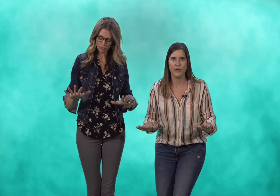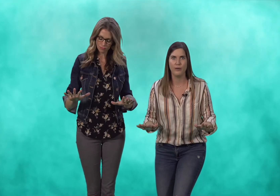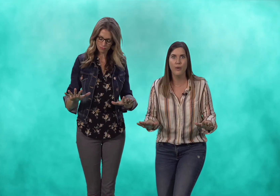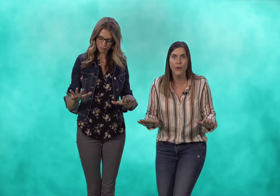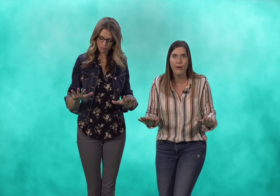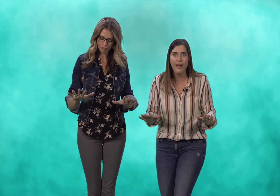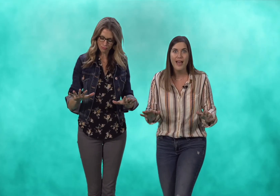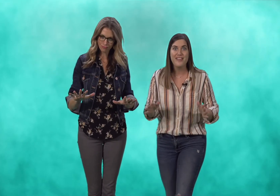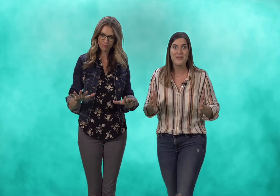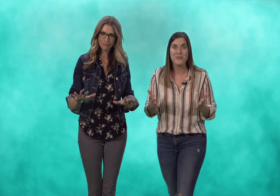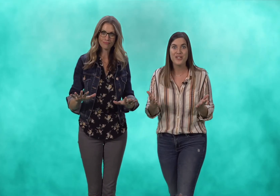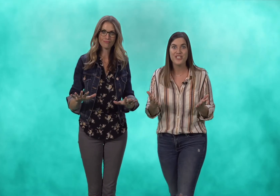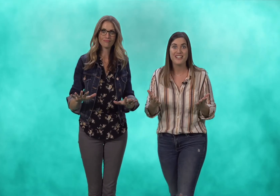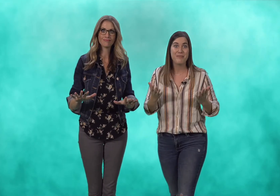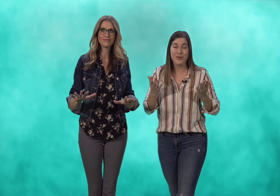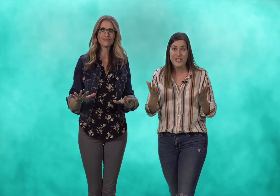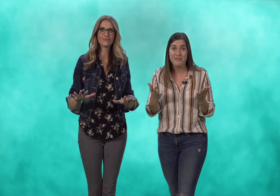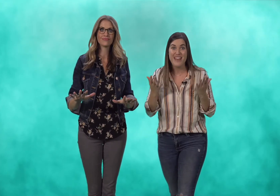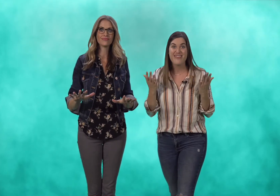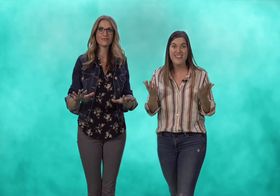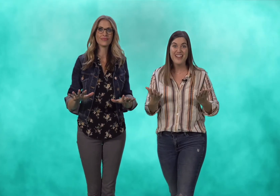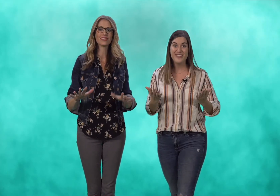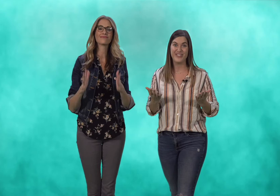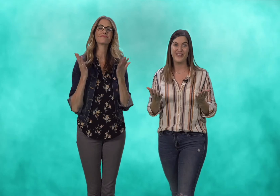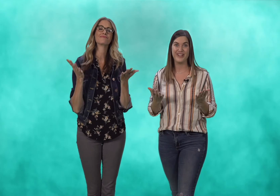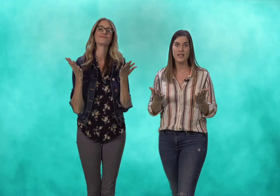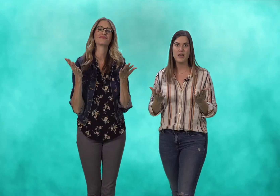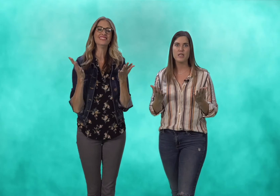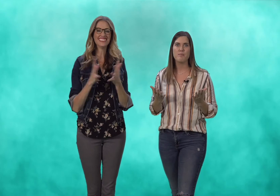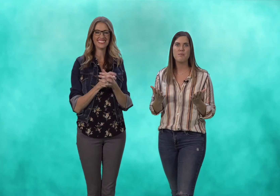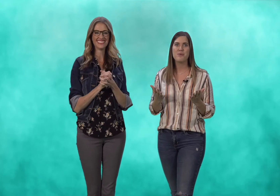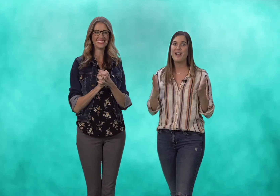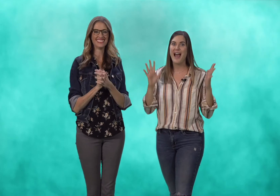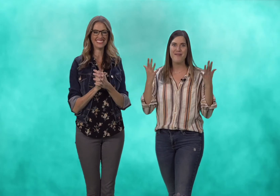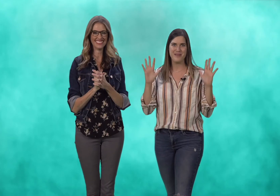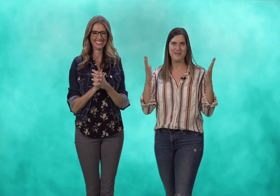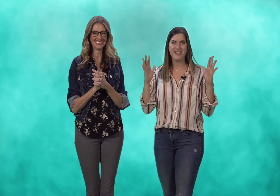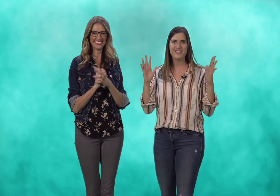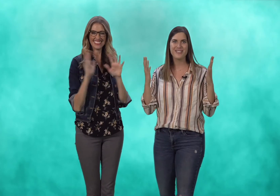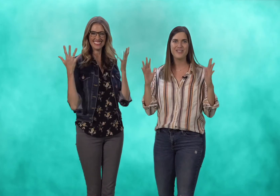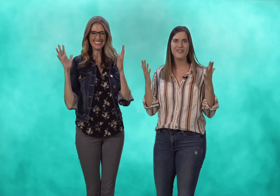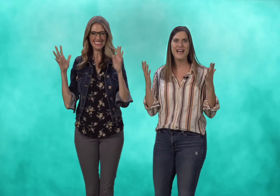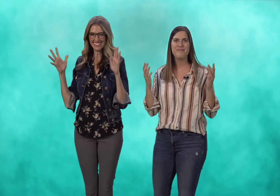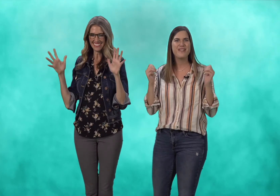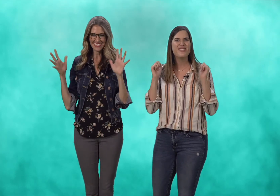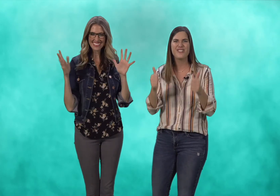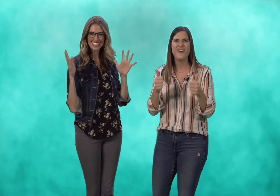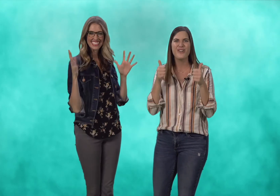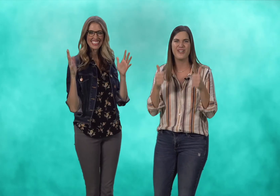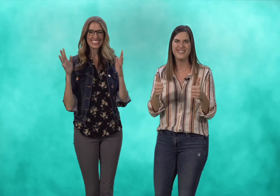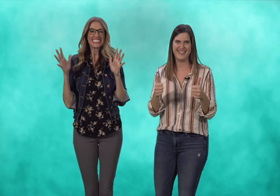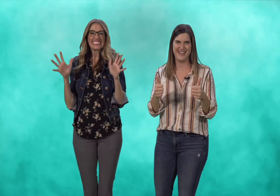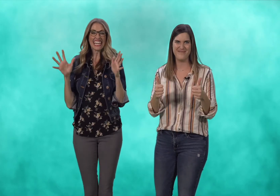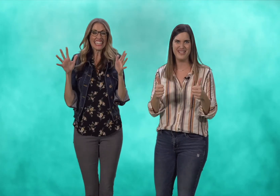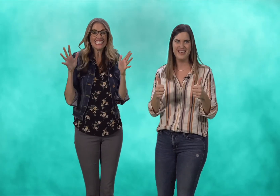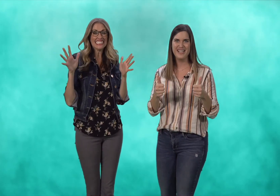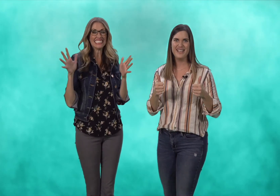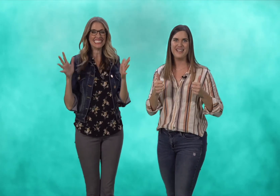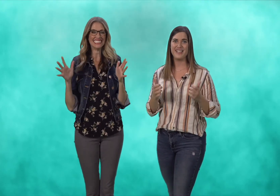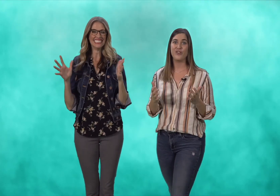they worshipped it worshipped and thanked the lord the people were happy because the lord had been so good to them the lord